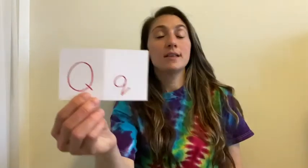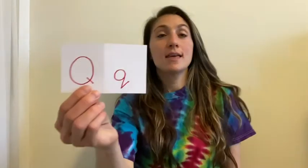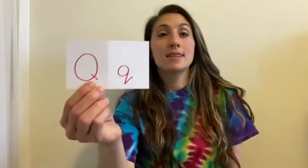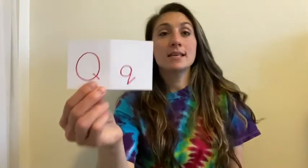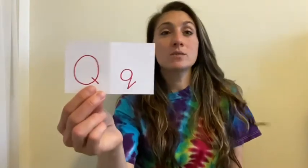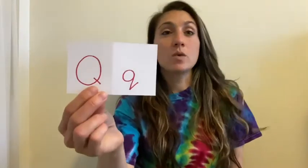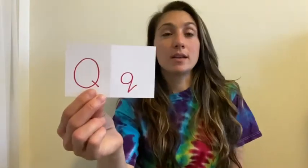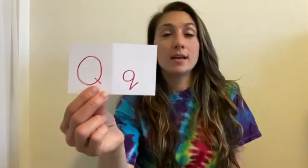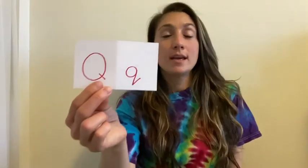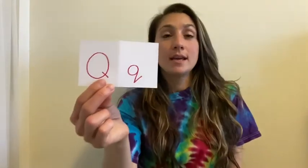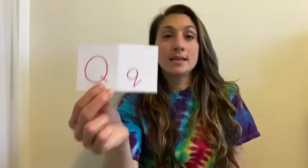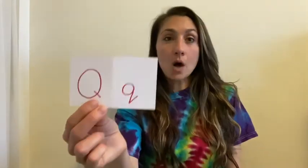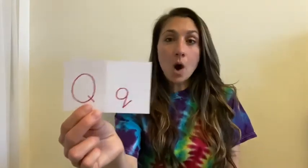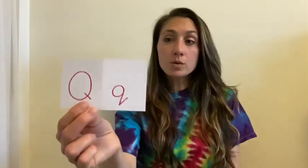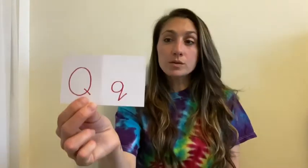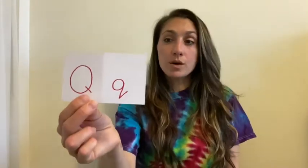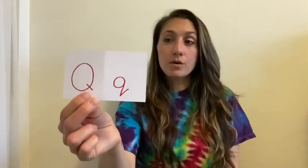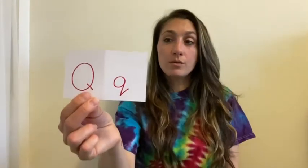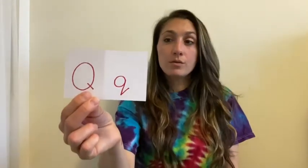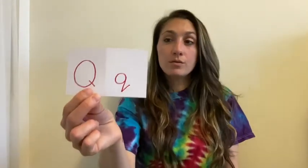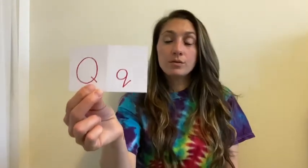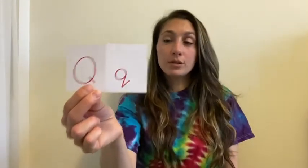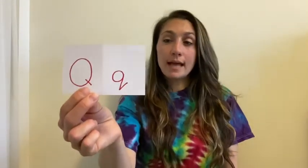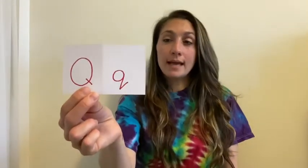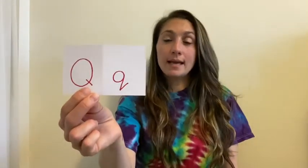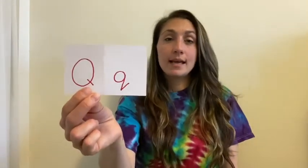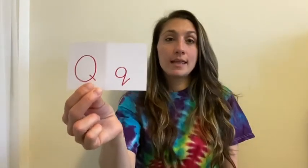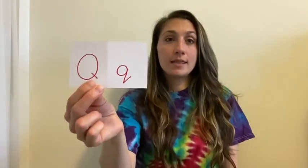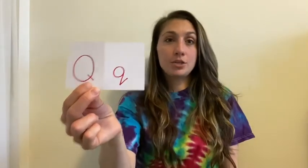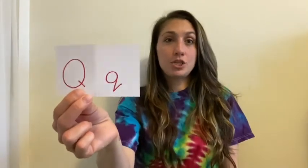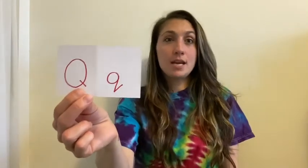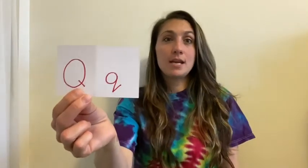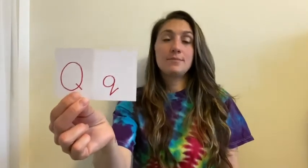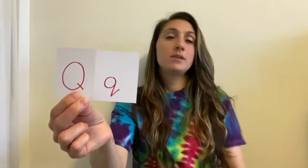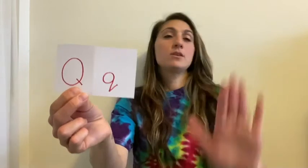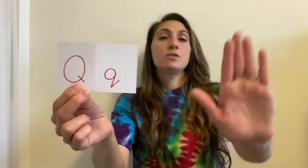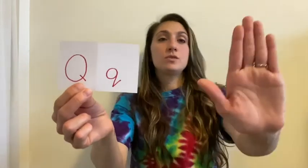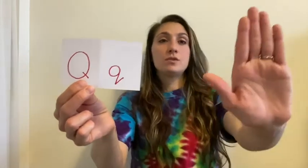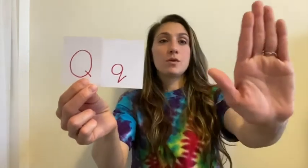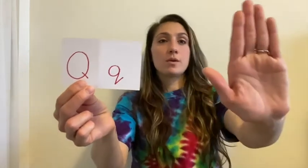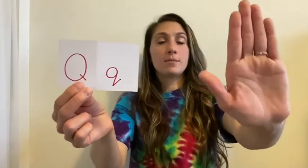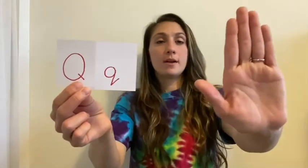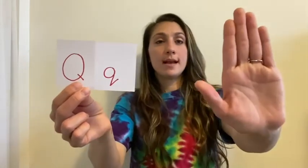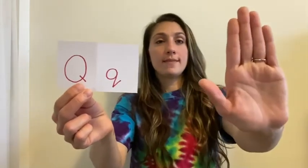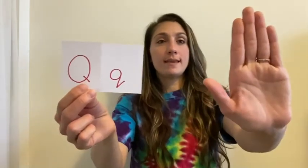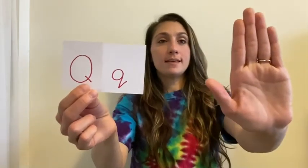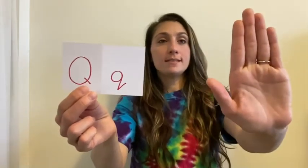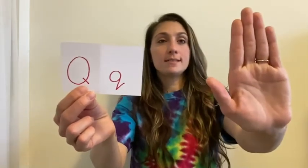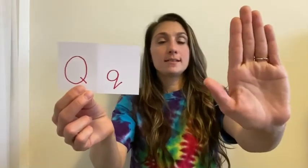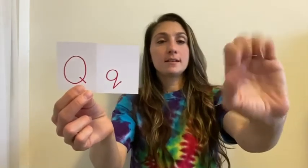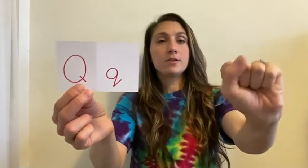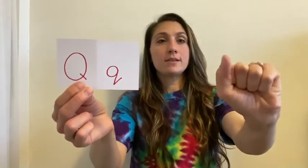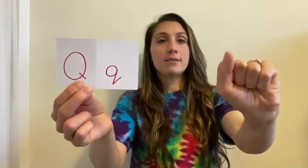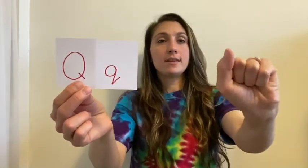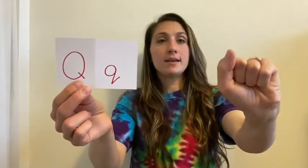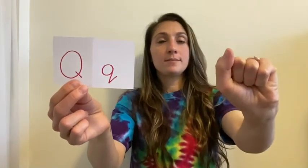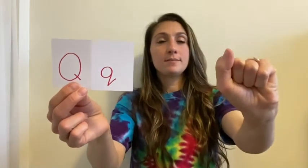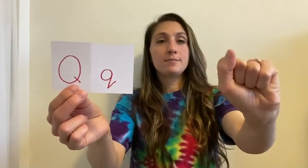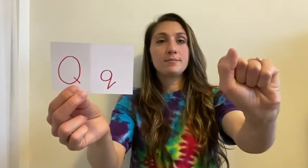This one is also like the G. So we're gonna put our hand like this, close everything, put